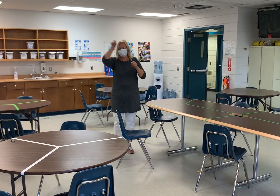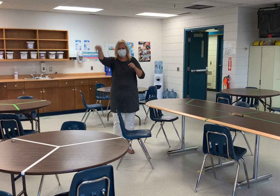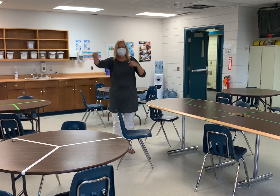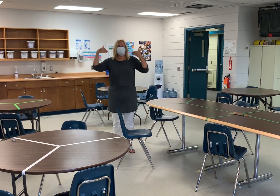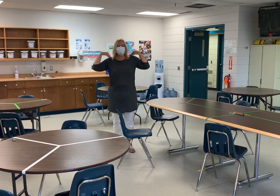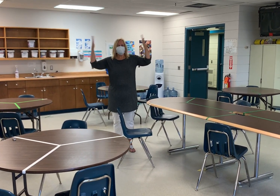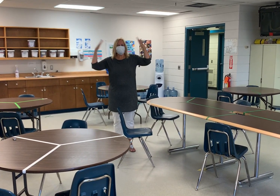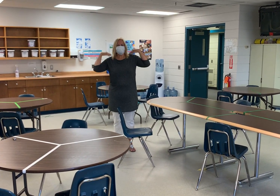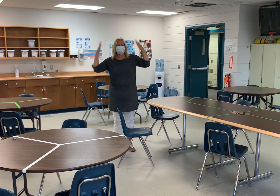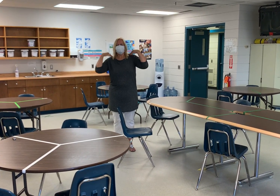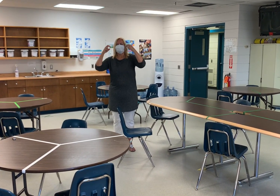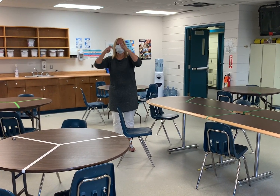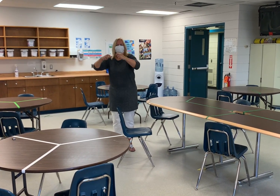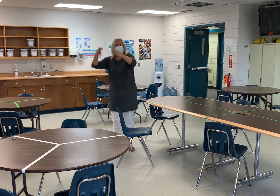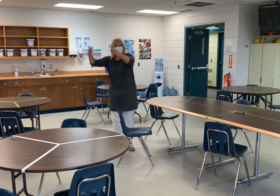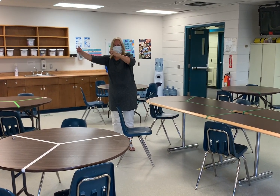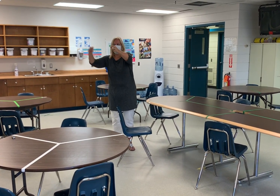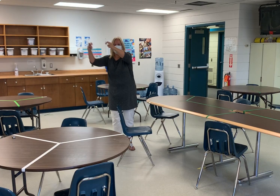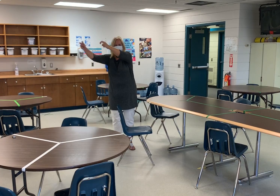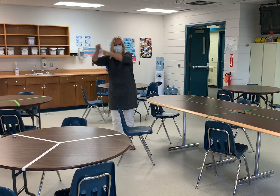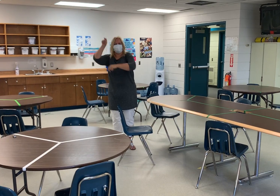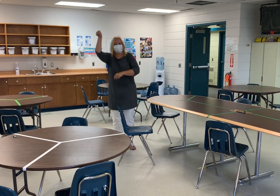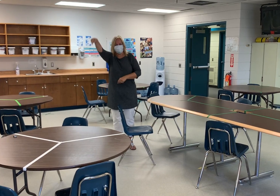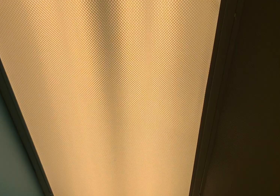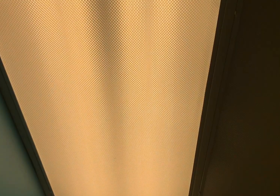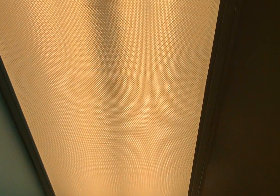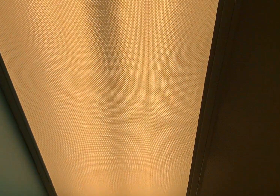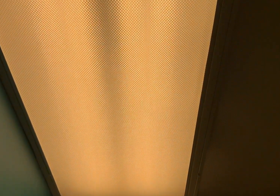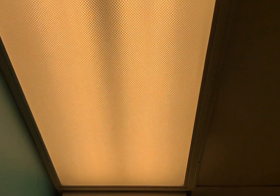So, we have set up tables and chairs in the gym for this reason.